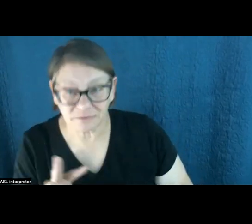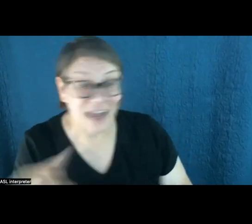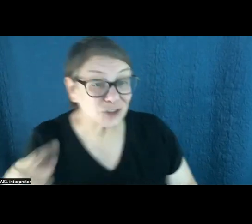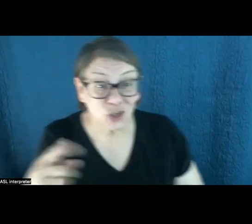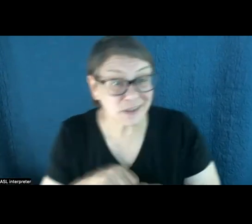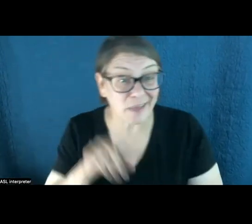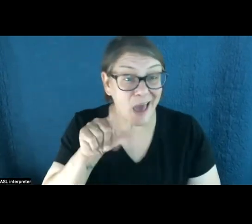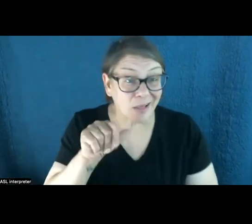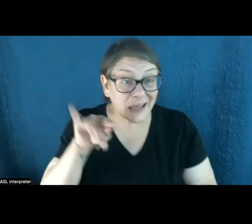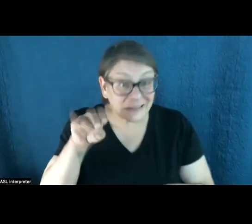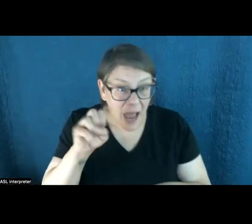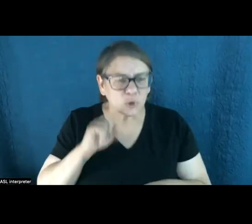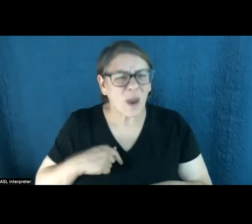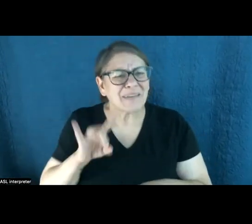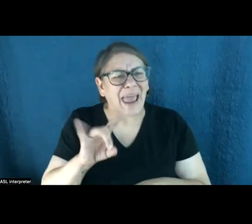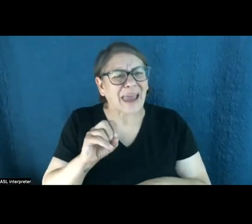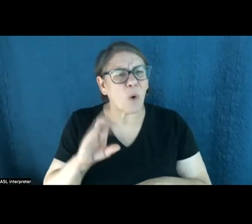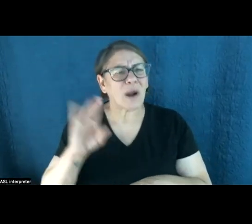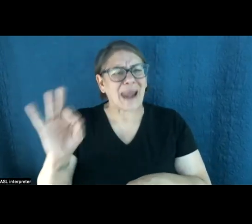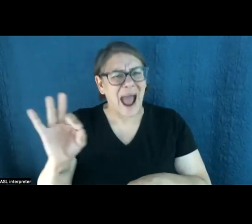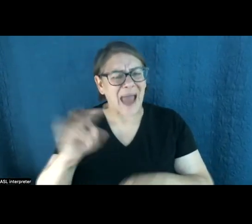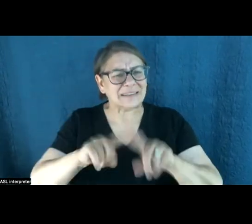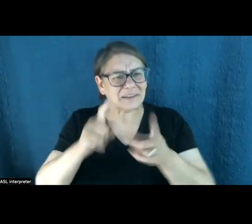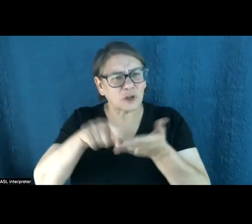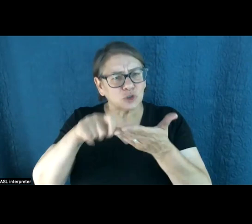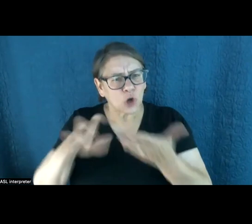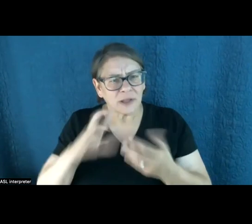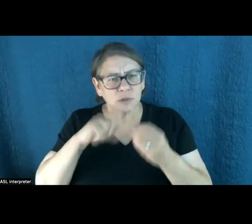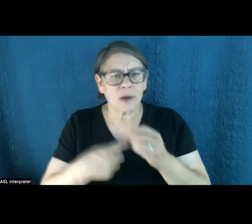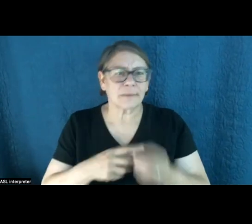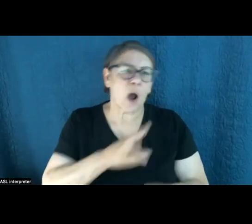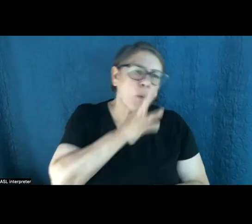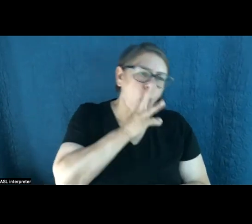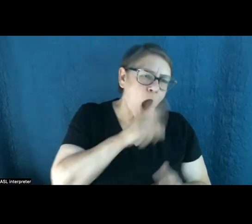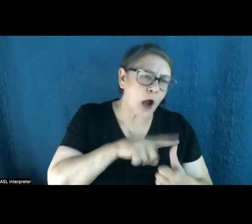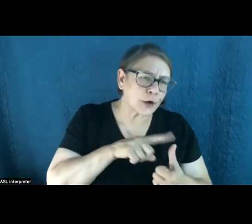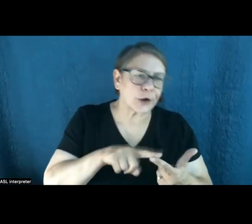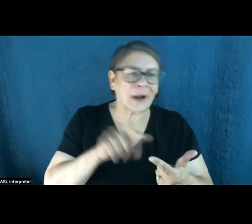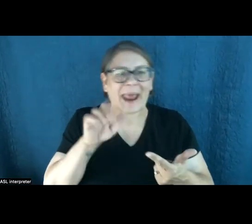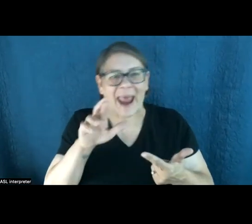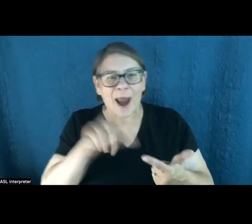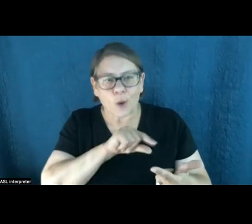we've got eight or 10 journalists doing this who are covering beats like water and air quality and public lands and wildfires and